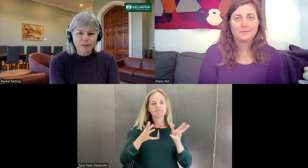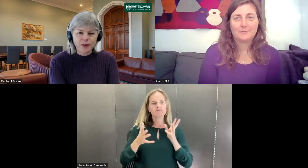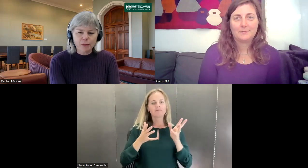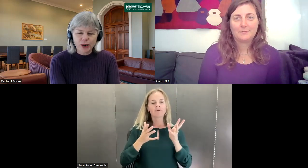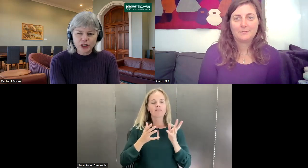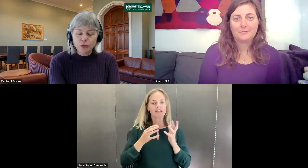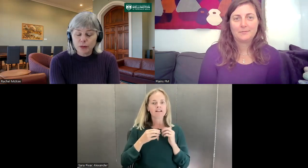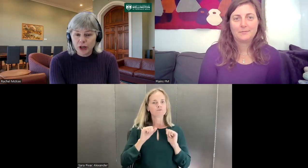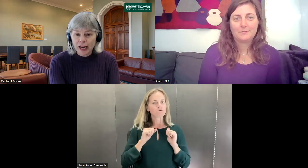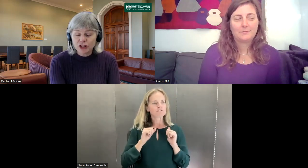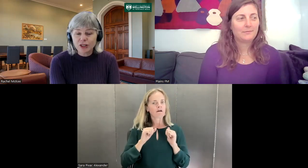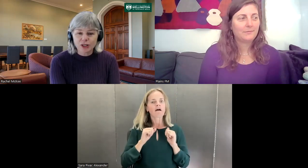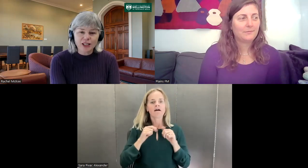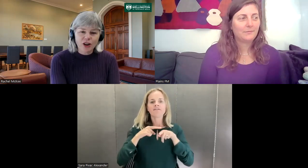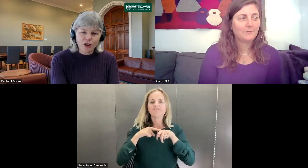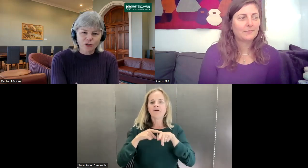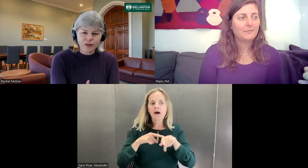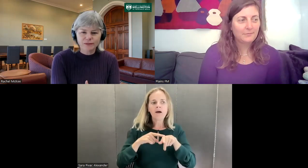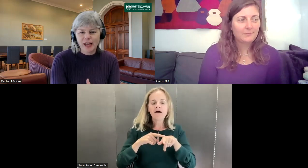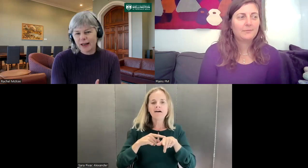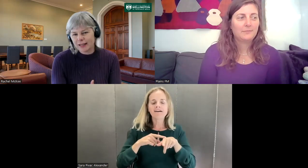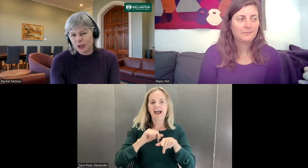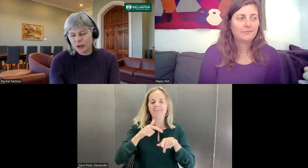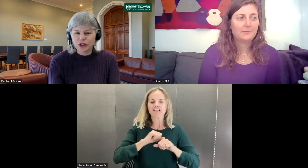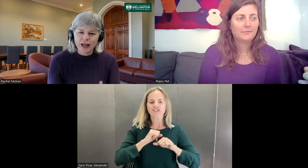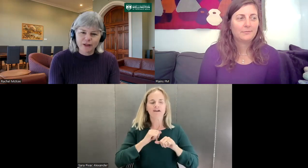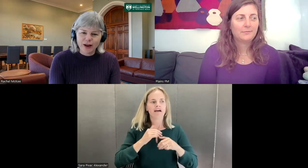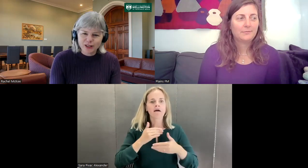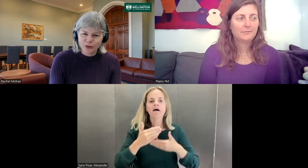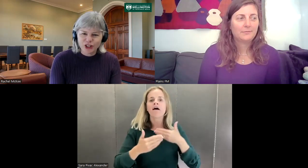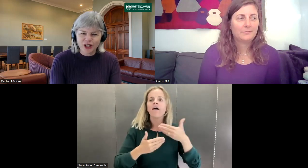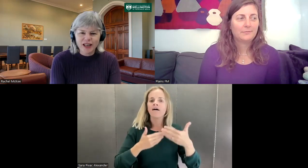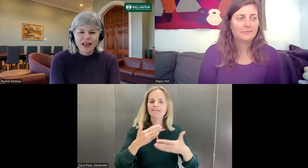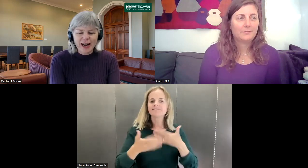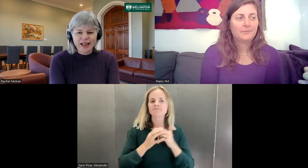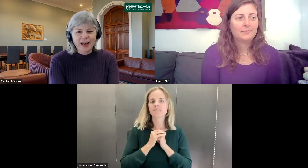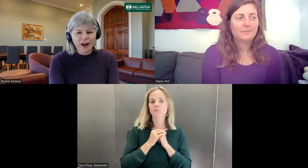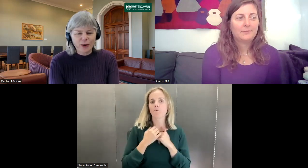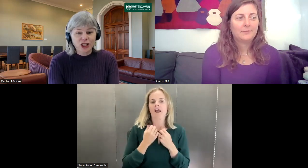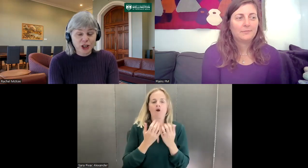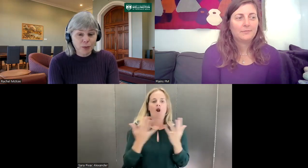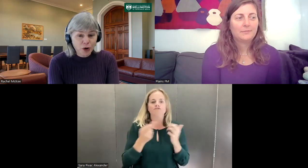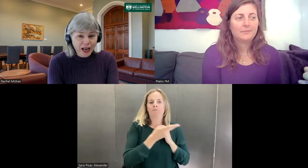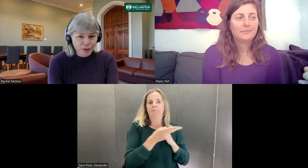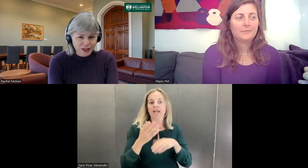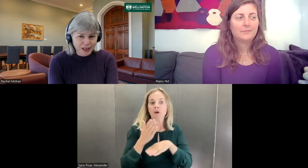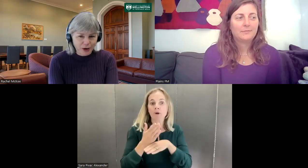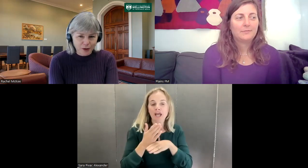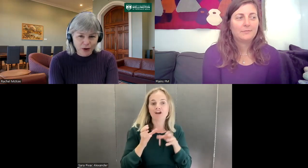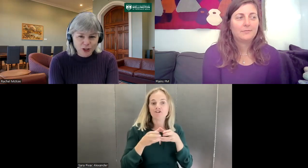practical communication skills like dialogues, how to ask a question, how to answer a question, and how to actually communicate with someone in a practical